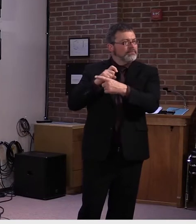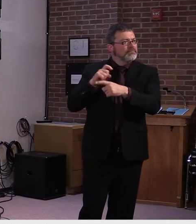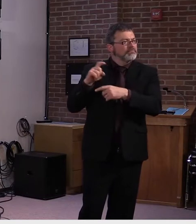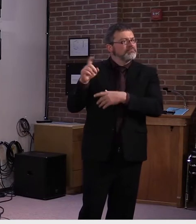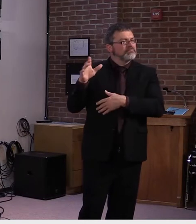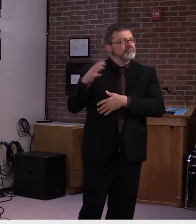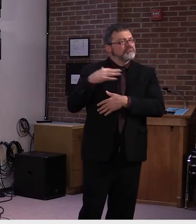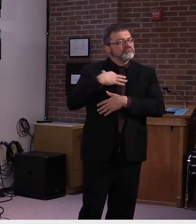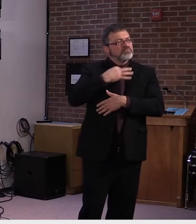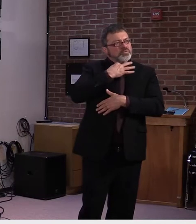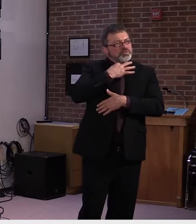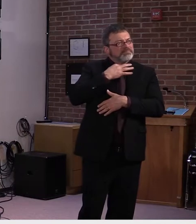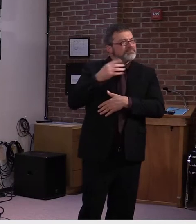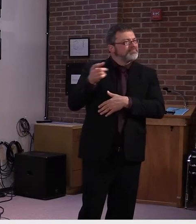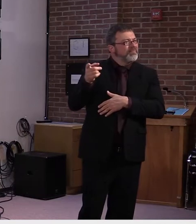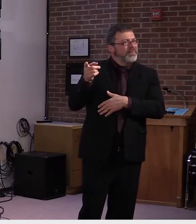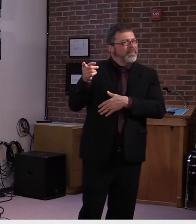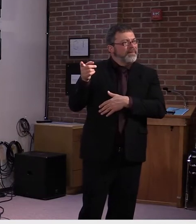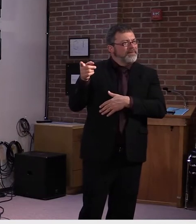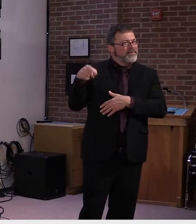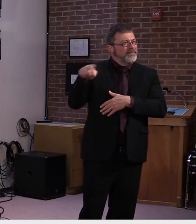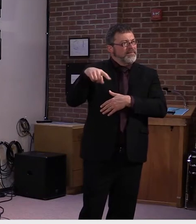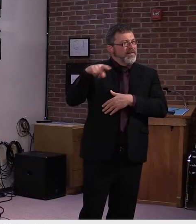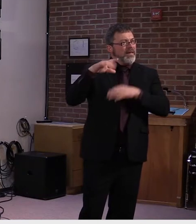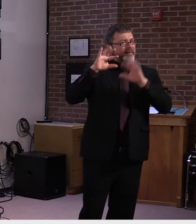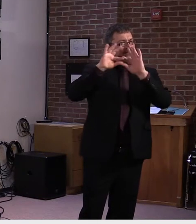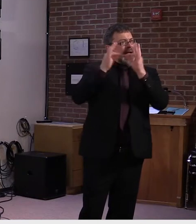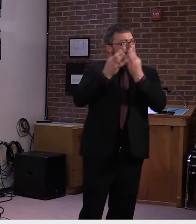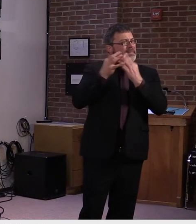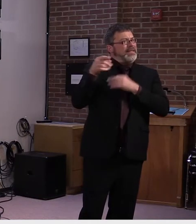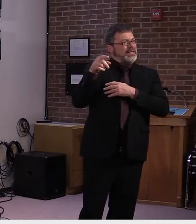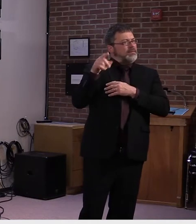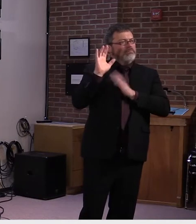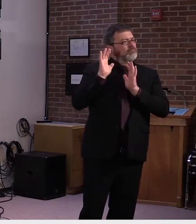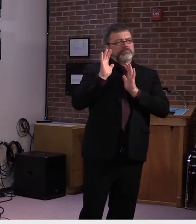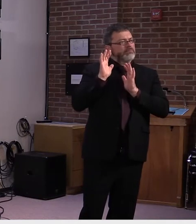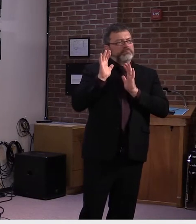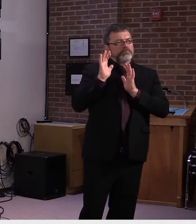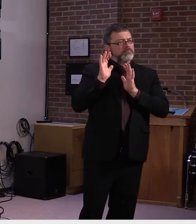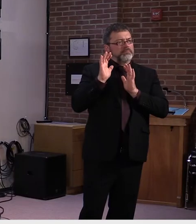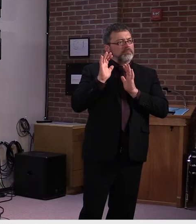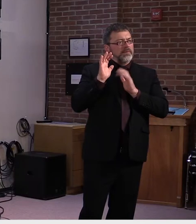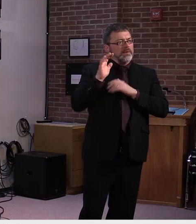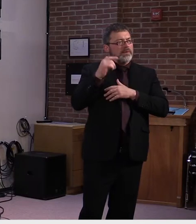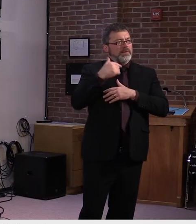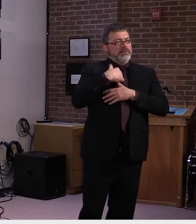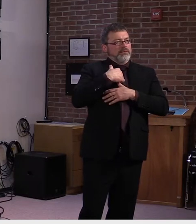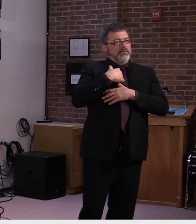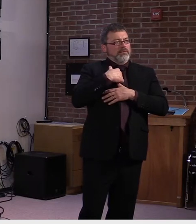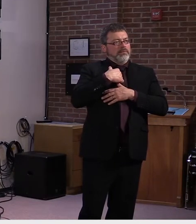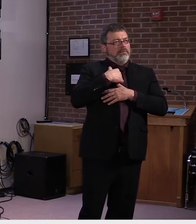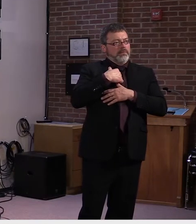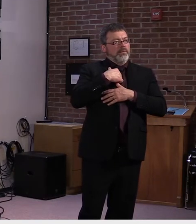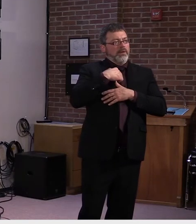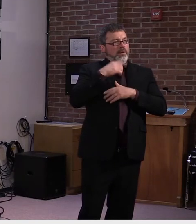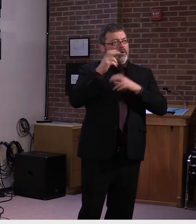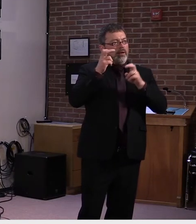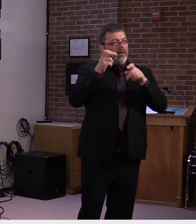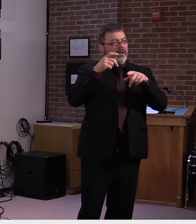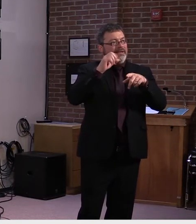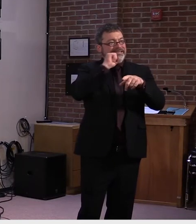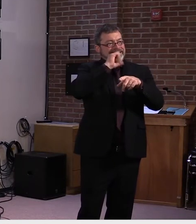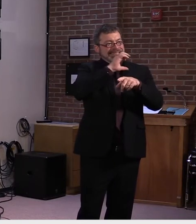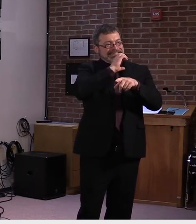at a long-term care facility and have that physical contact with their loved ones. And yet, you know, the husband of, you know, 60 years,